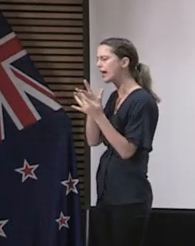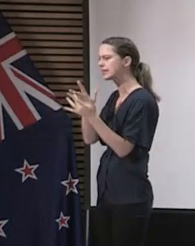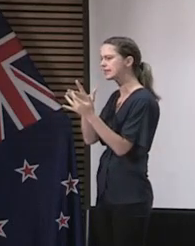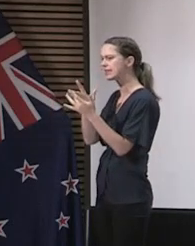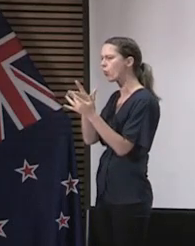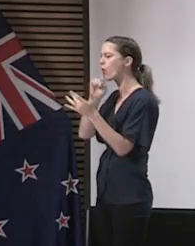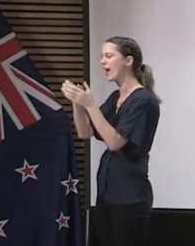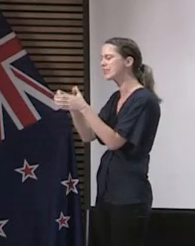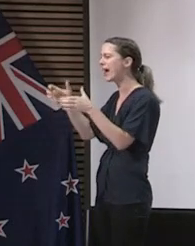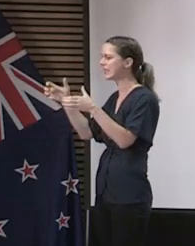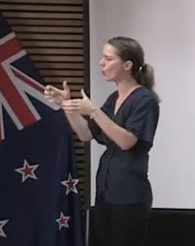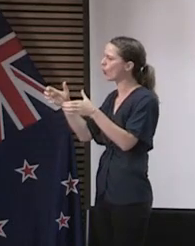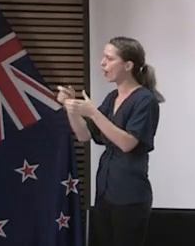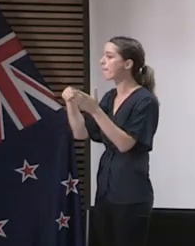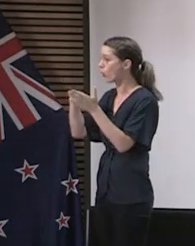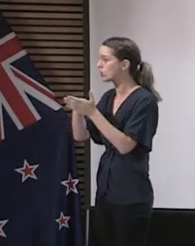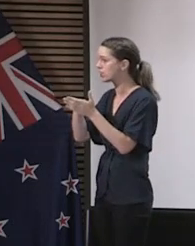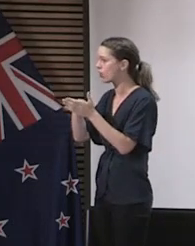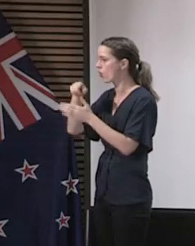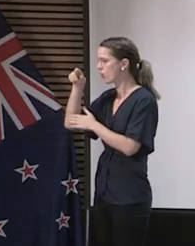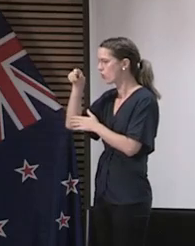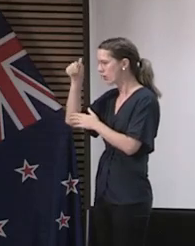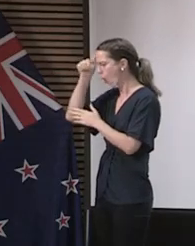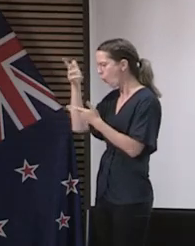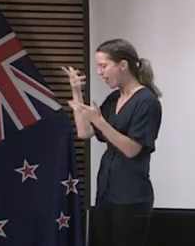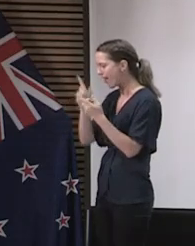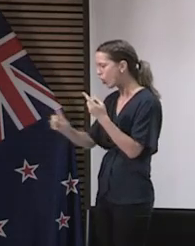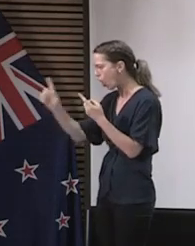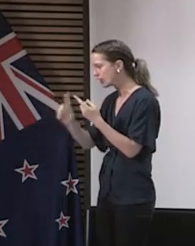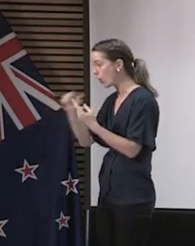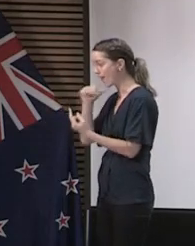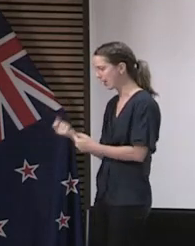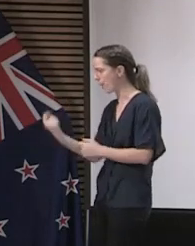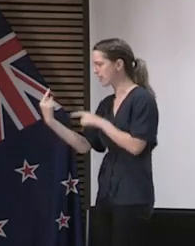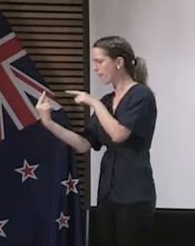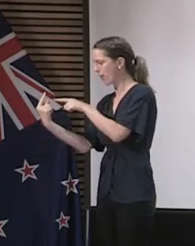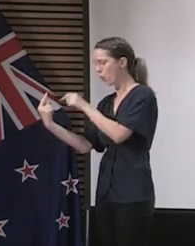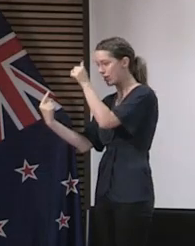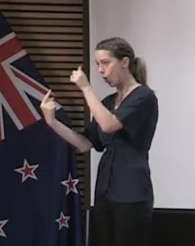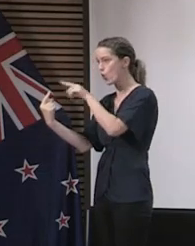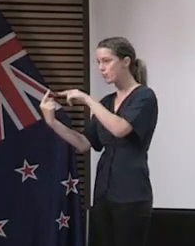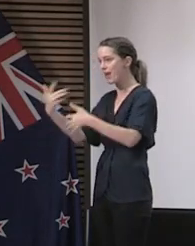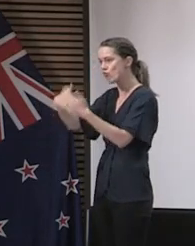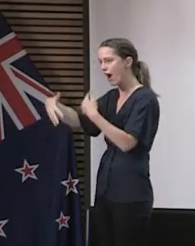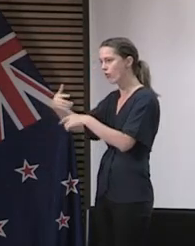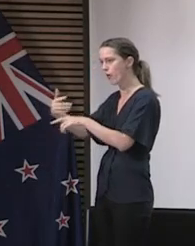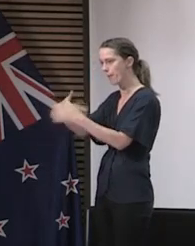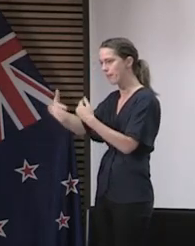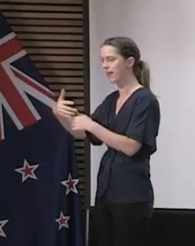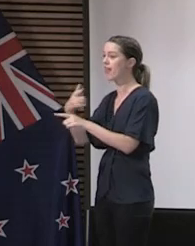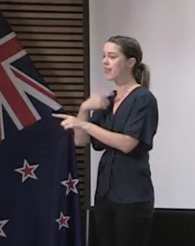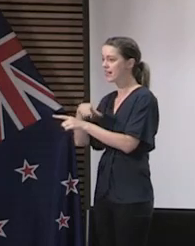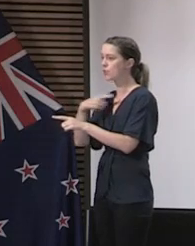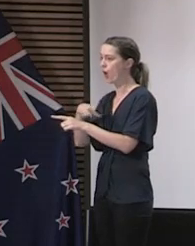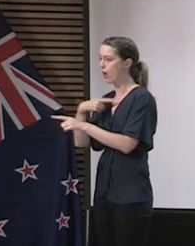expands, it's very important that we understand so that if we do have cases, just who those close contacts are. And that's part of the reason